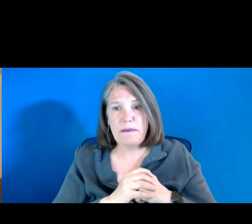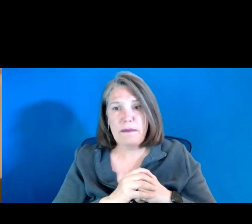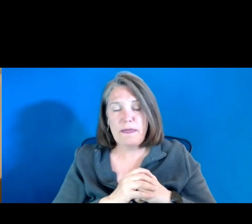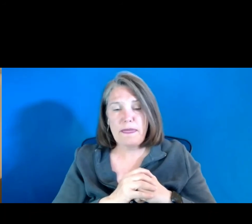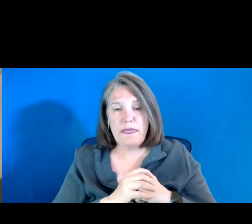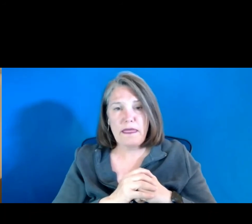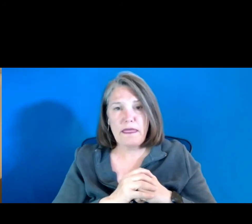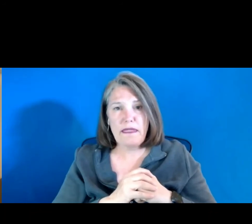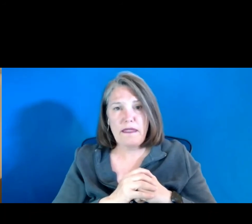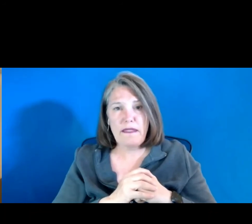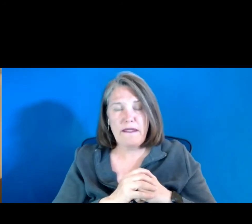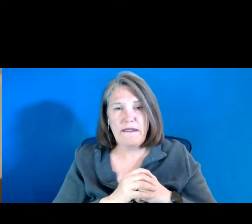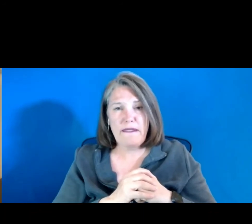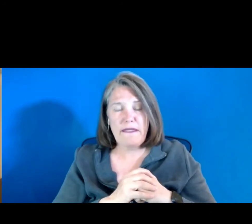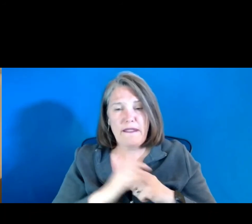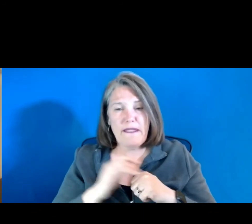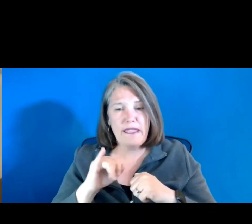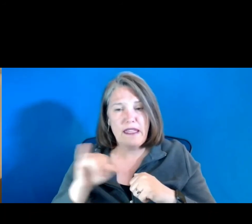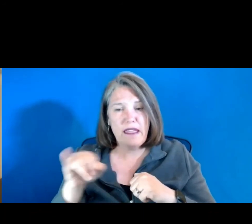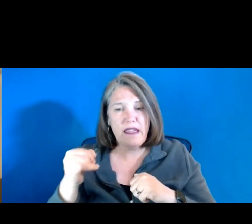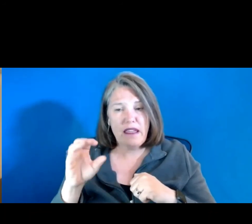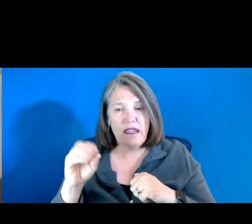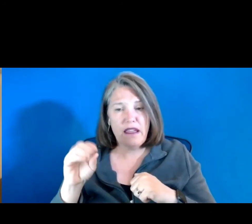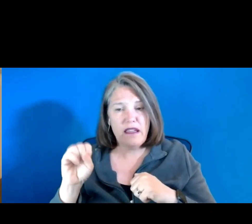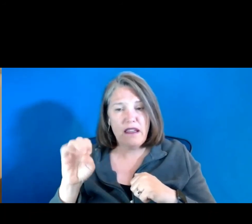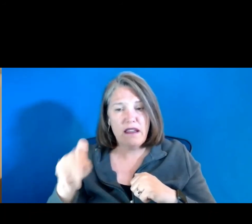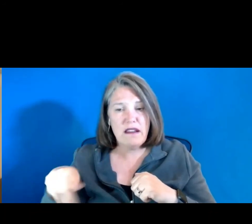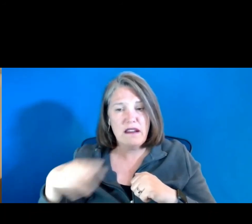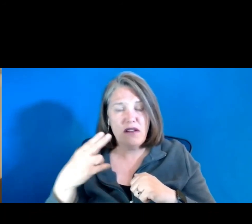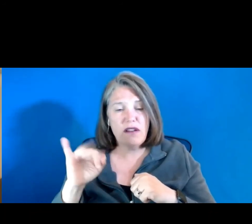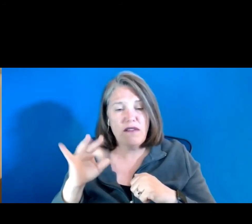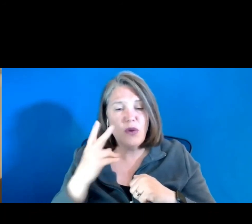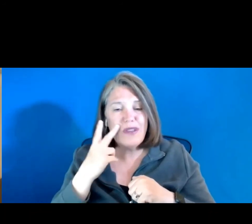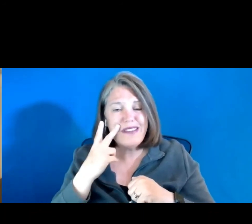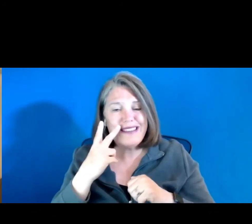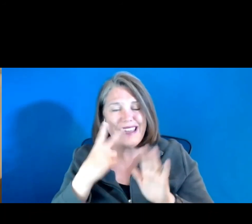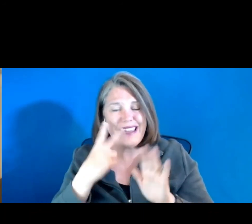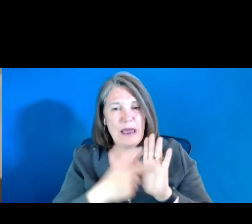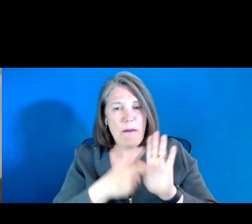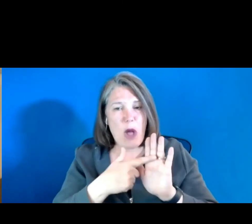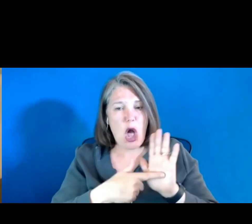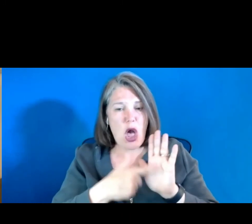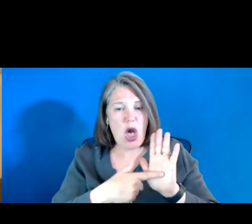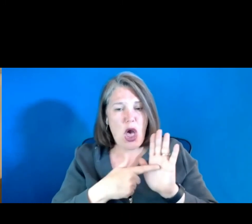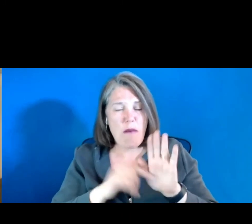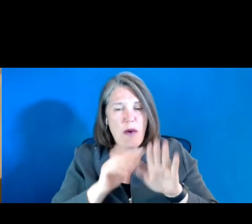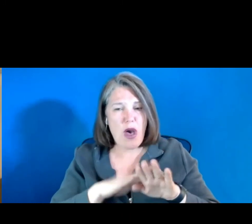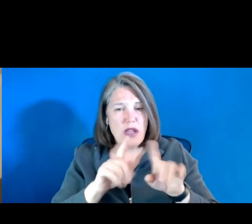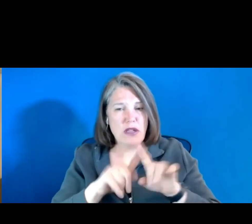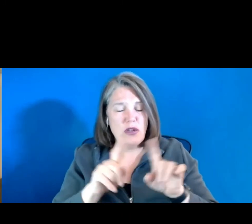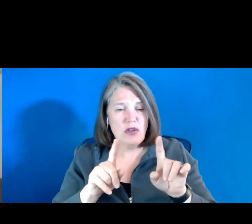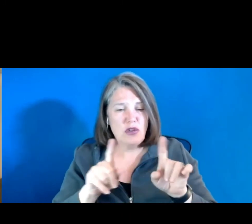Joseph, if you see a palm on your screen, please unmute and talk.